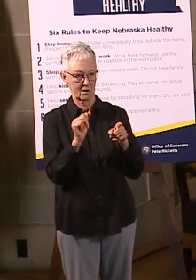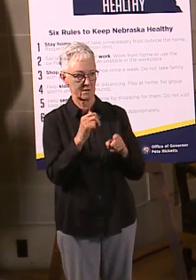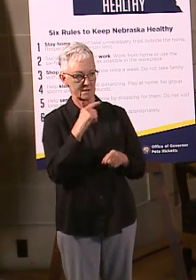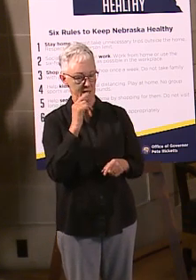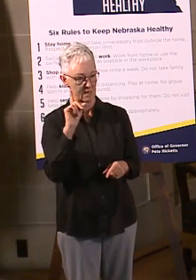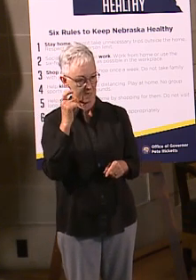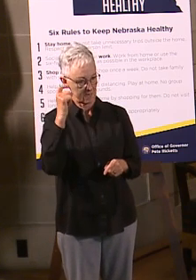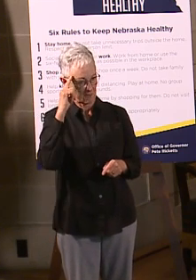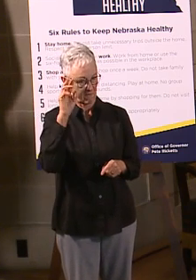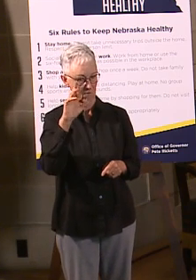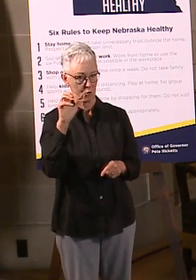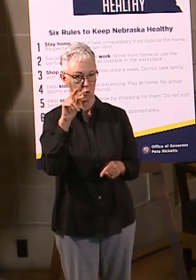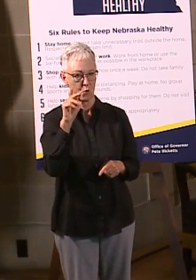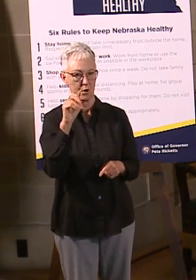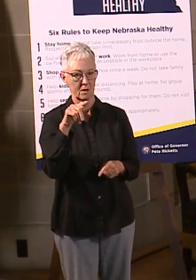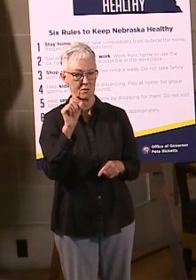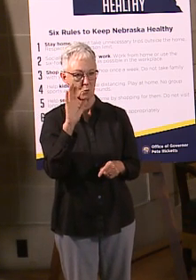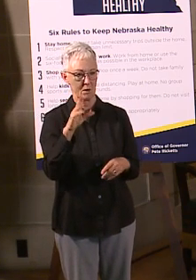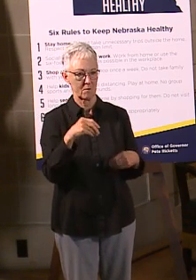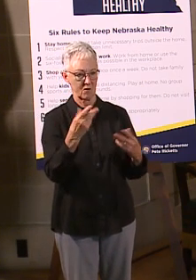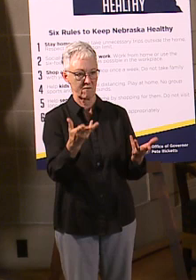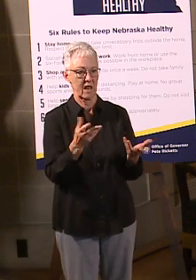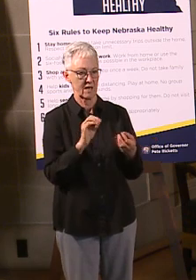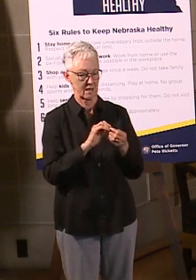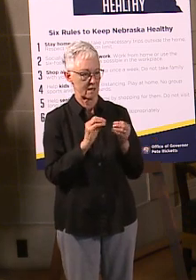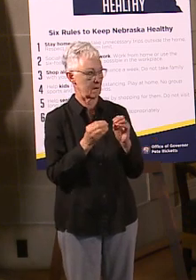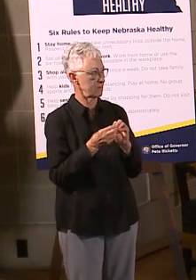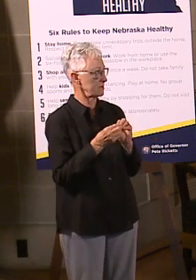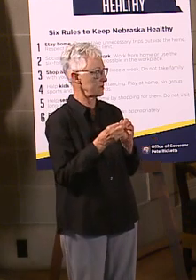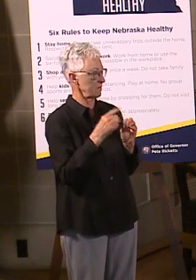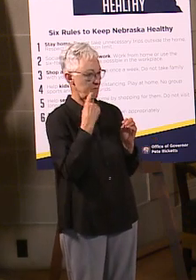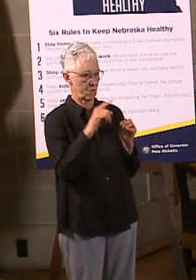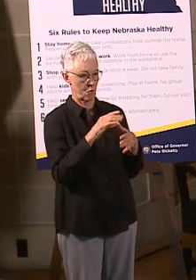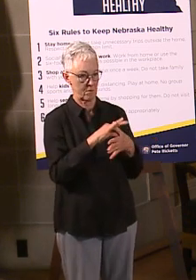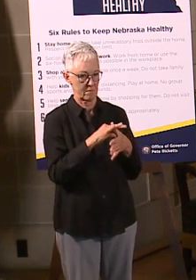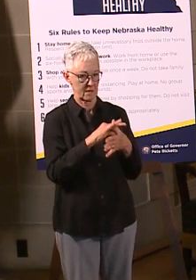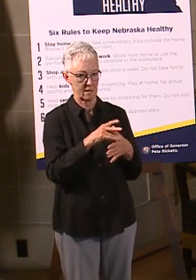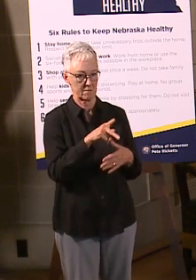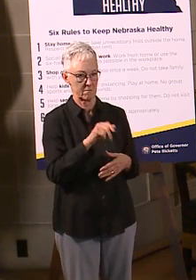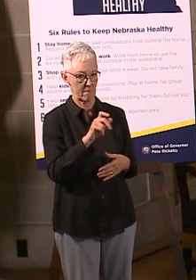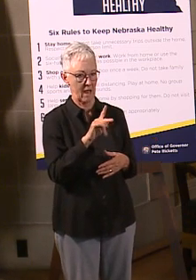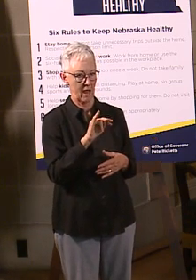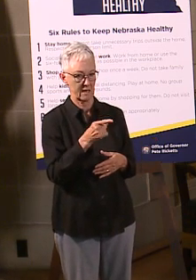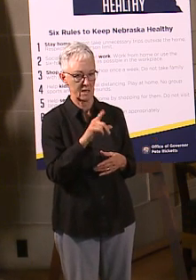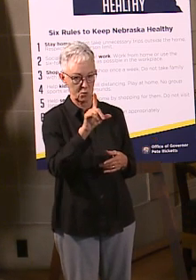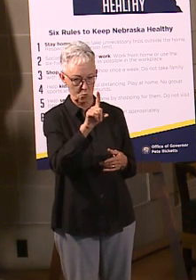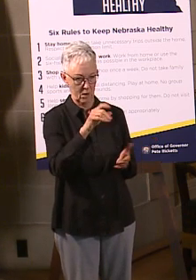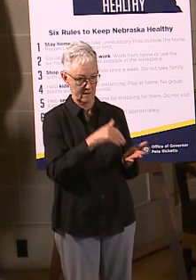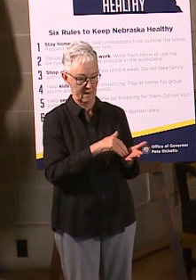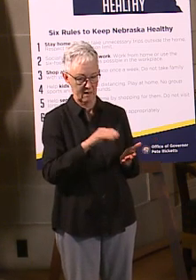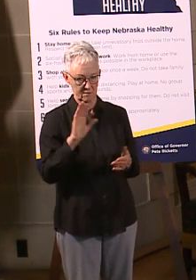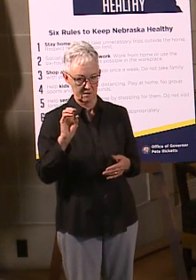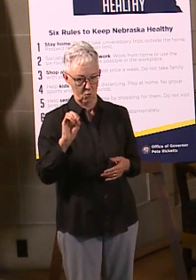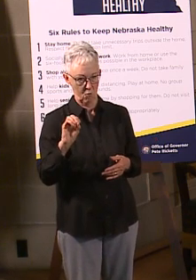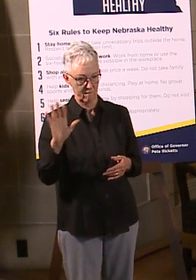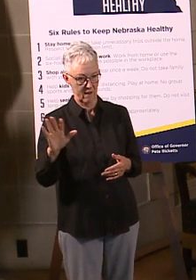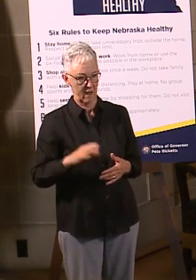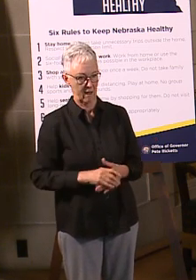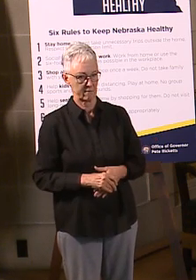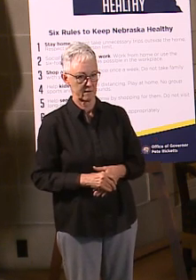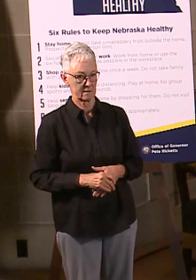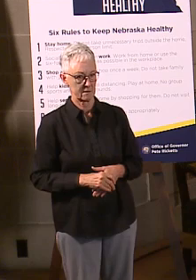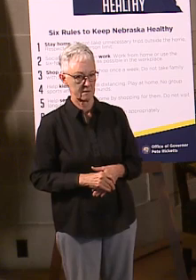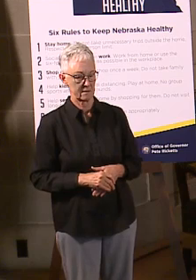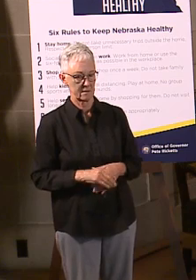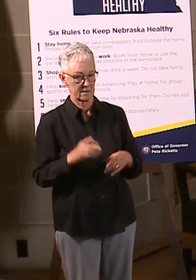provide aggregate numbers on coronavirus cases for meatpacking. Okay, we've done that already, 1,005. Dr. Anson said he would get me aggregate numbers